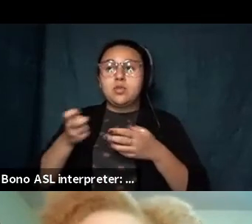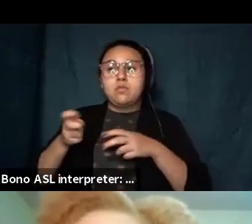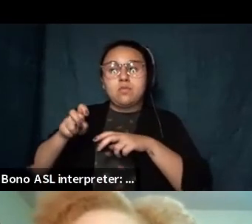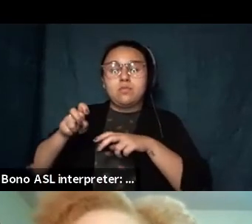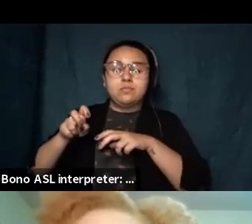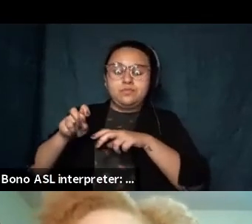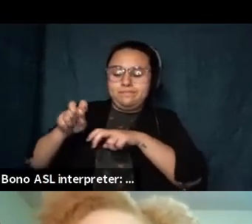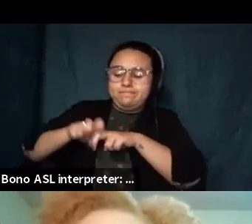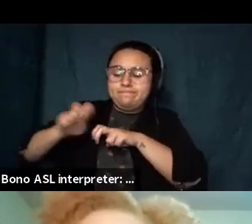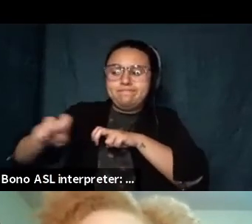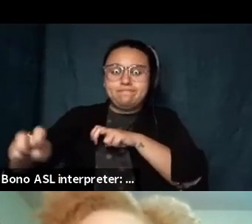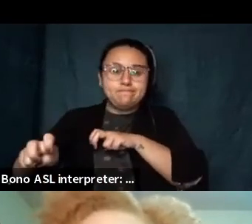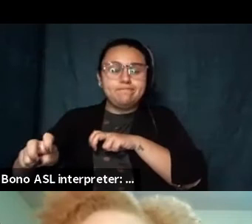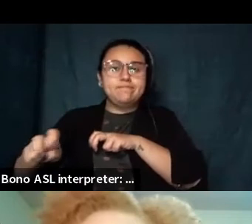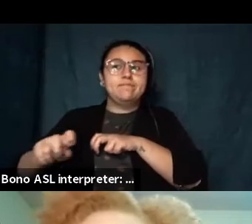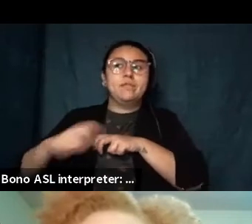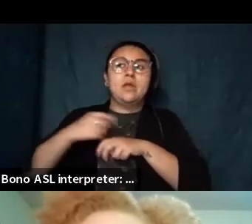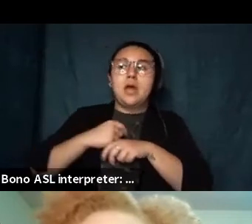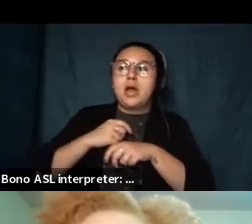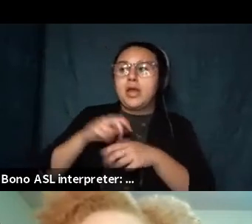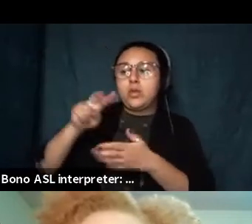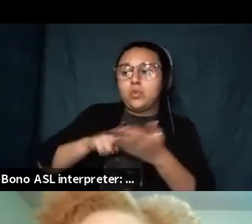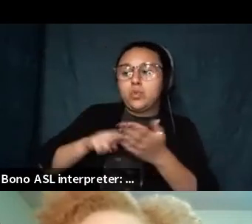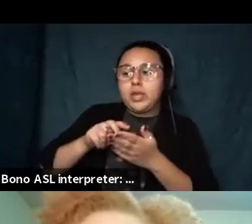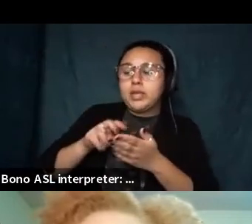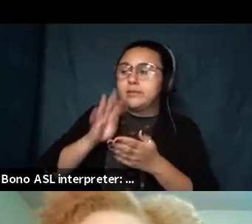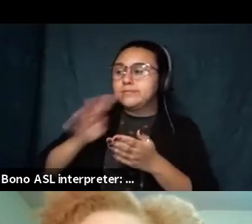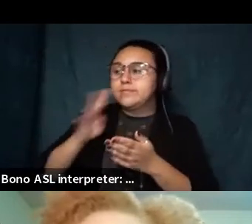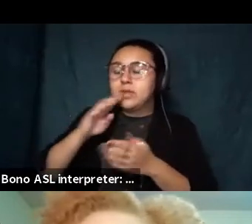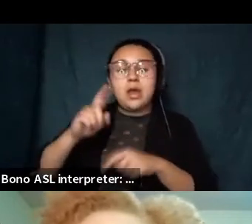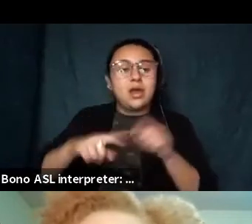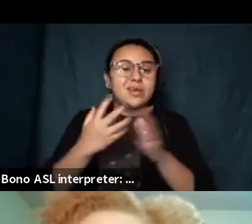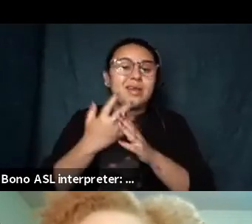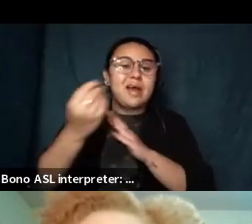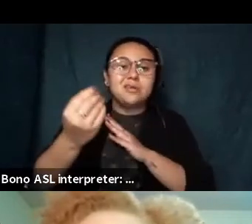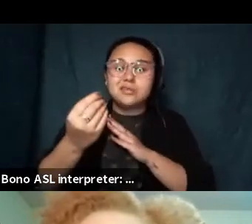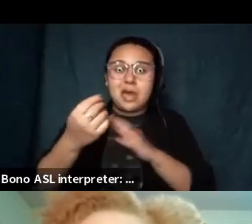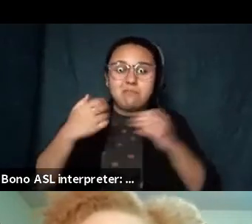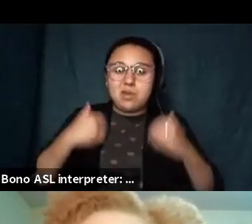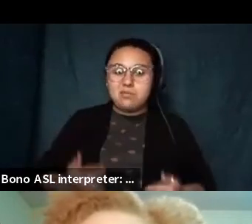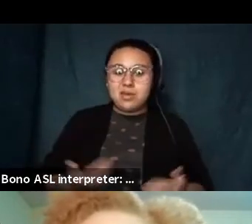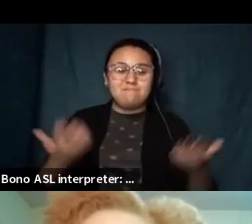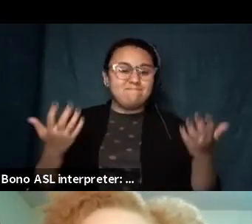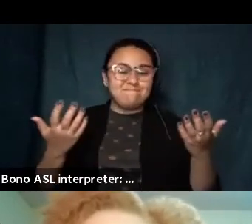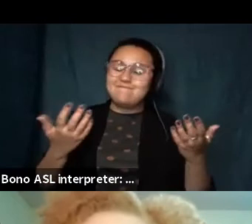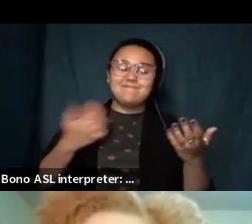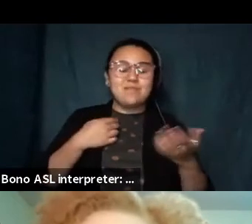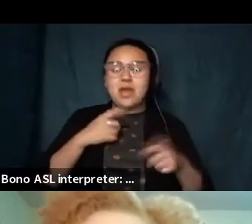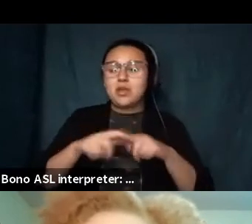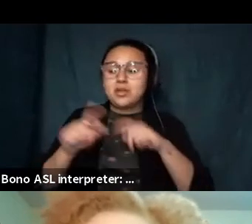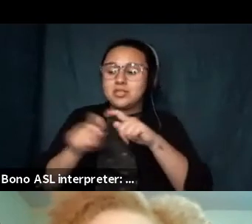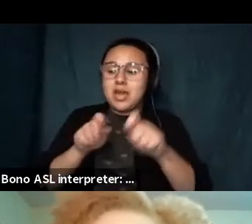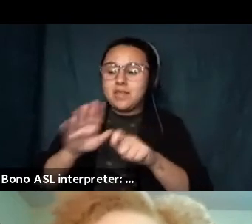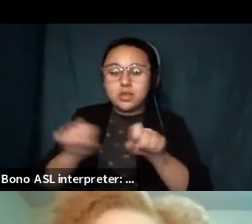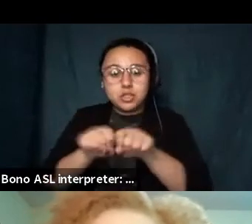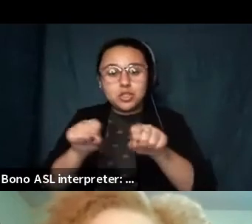was a lot i could not do with them you know i couldn't build a snowman i couldn't tie their shoes for them but i could sit and read with